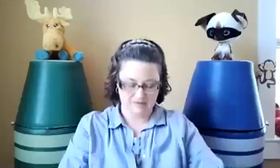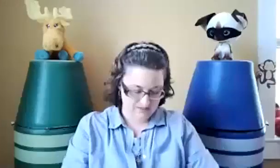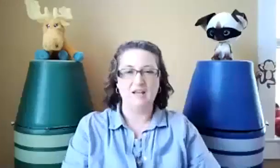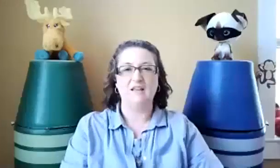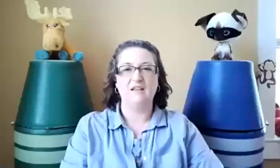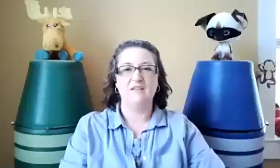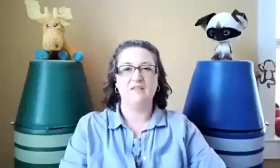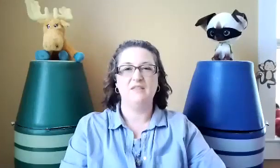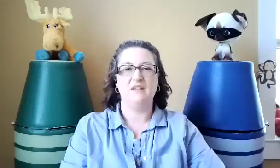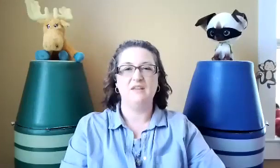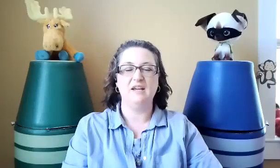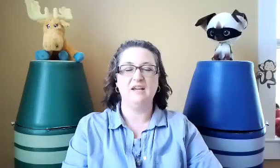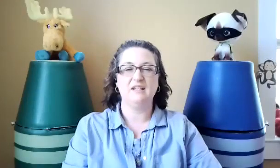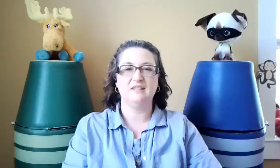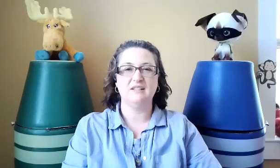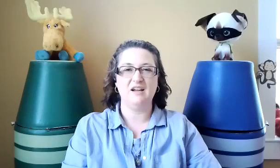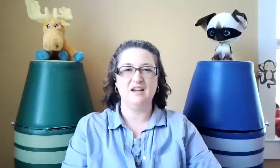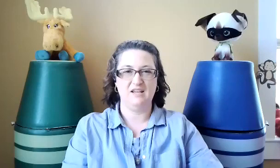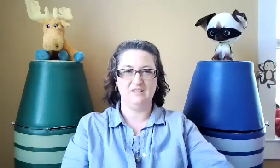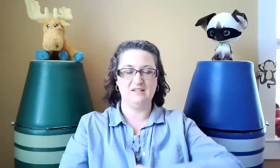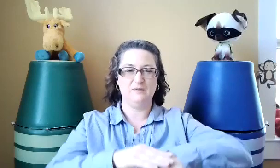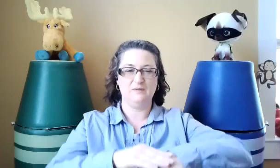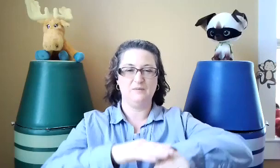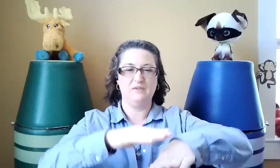The next sign is start off like this.